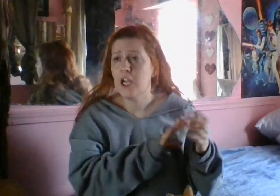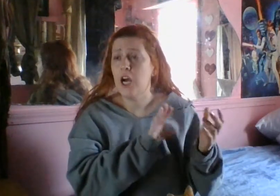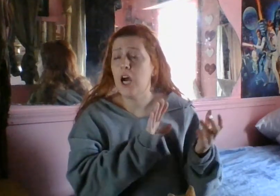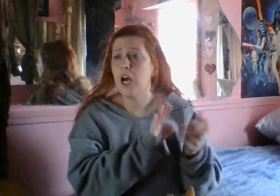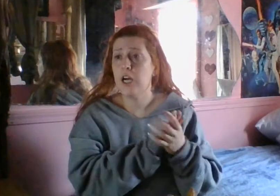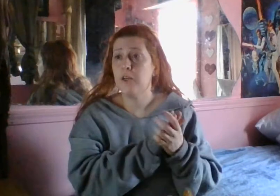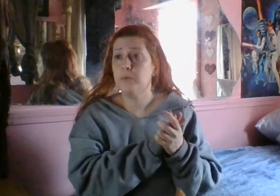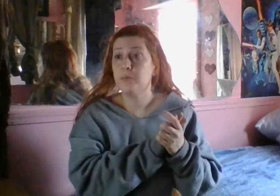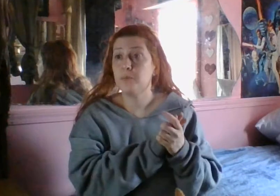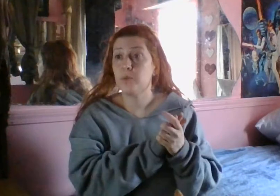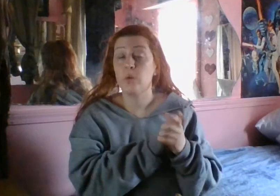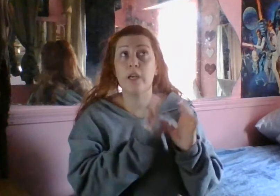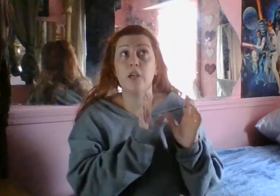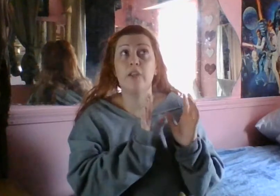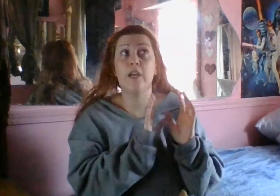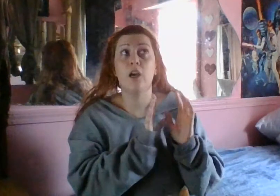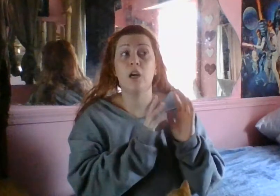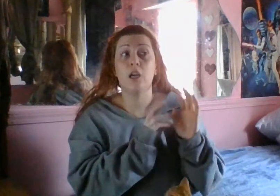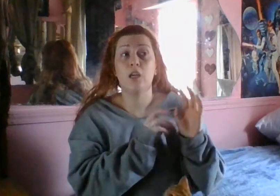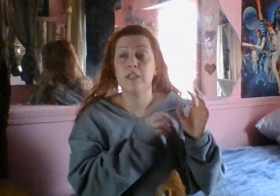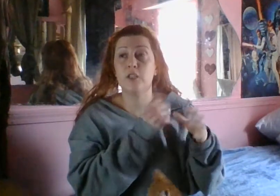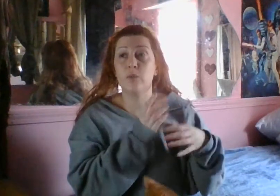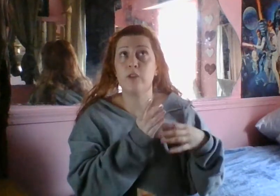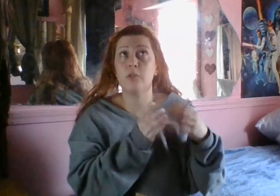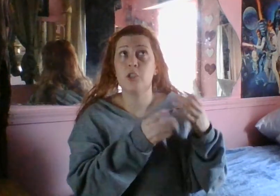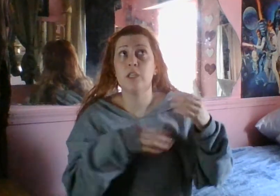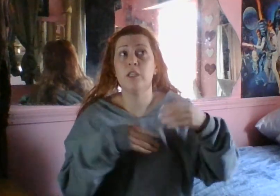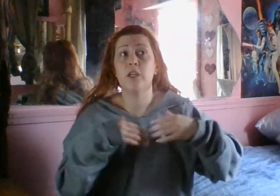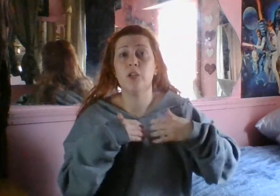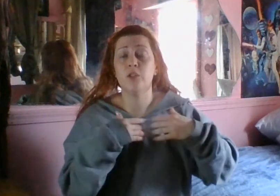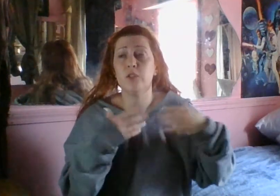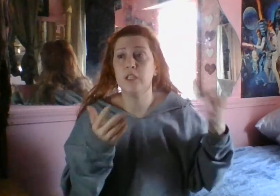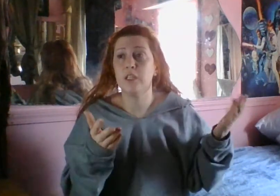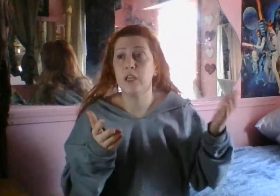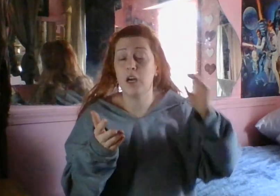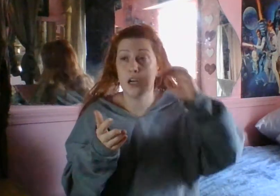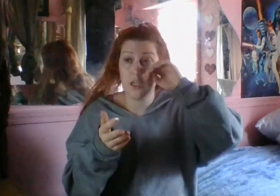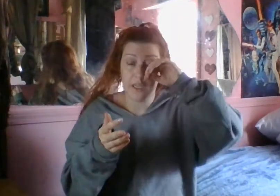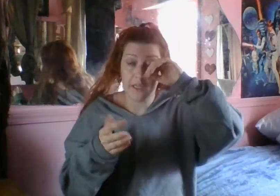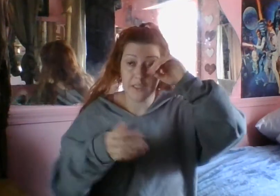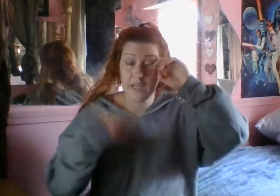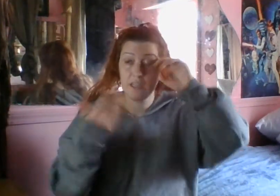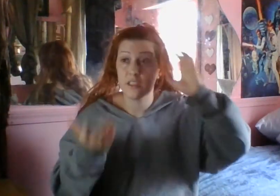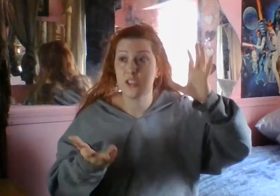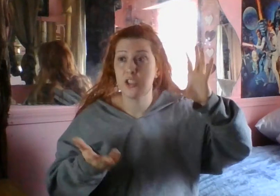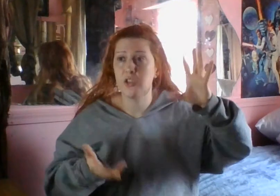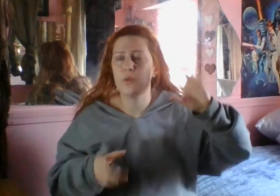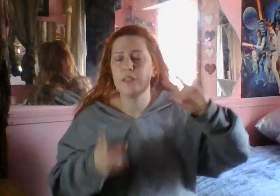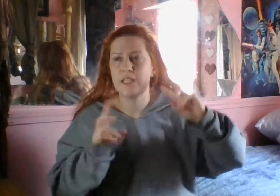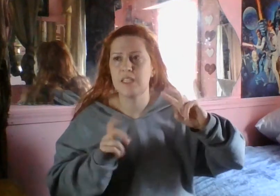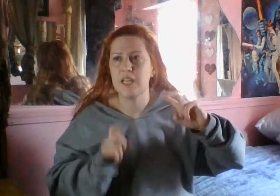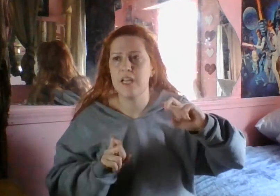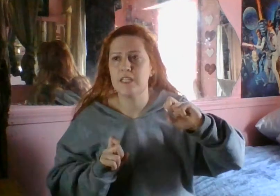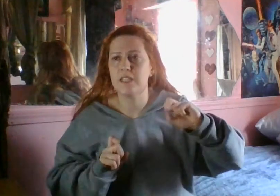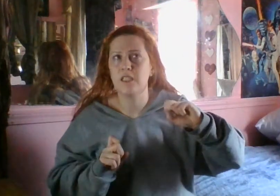where they are, it's a weather machine. They're using antennas to what they say is